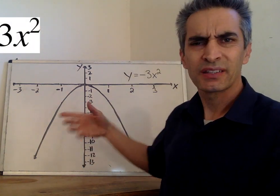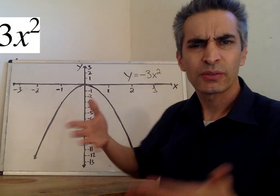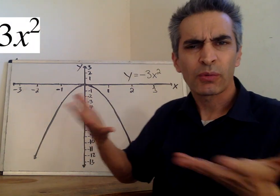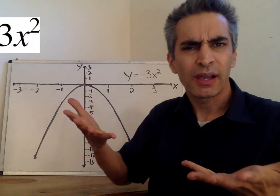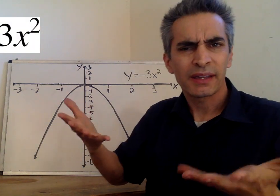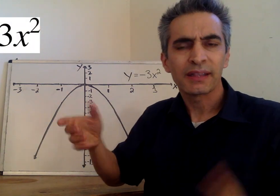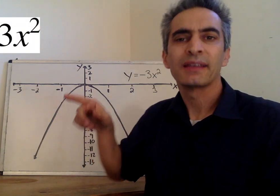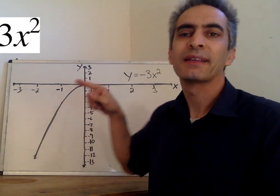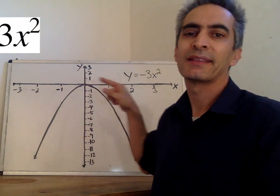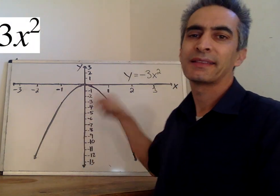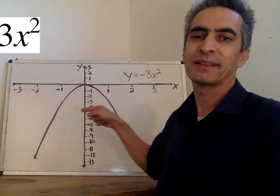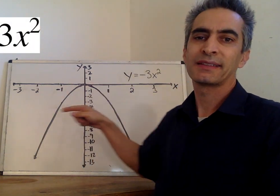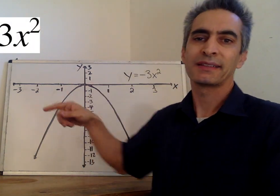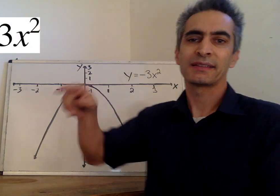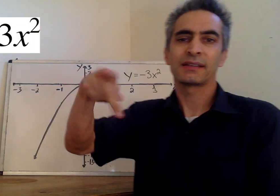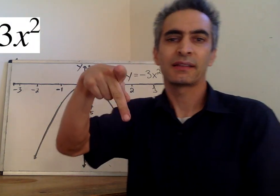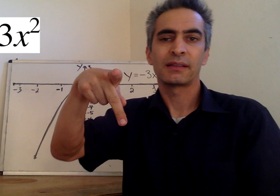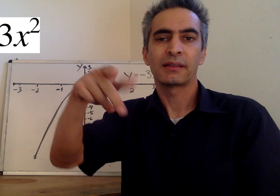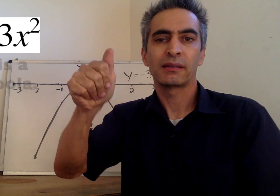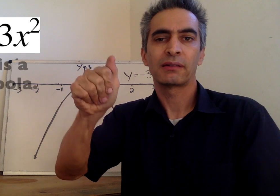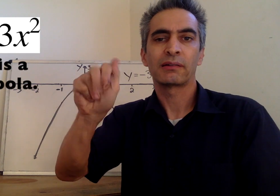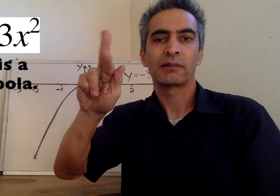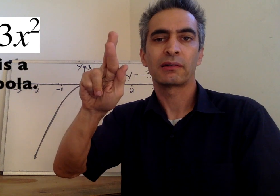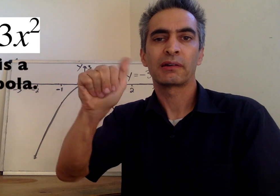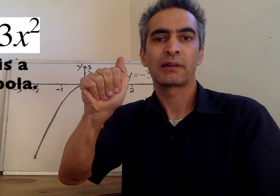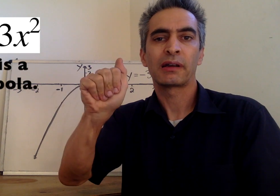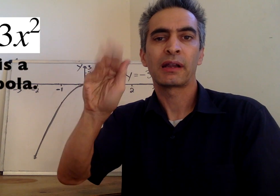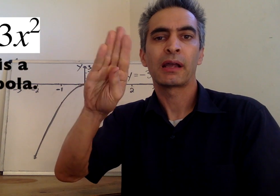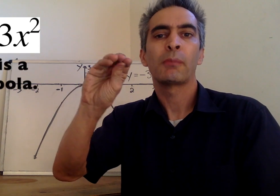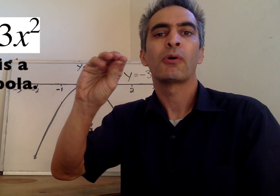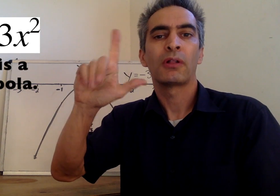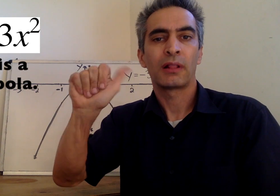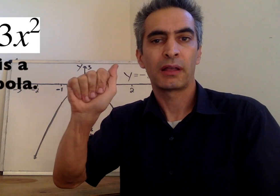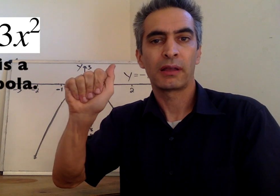What is this? This is a parabola.